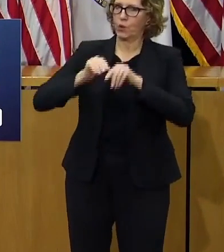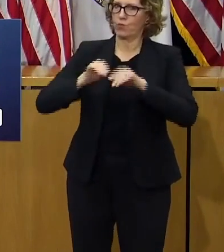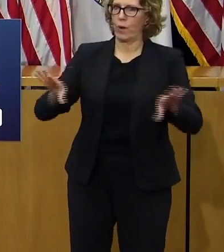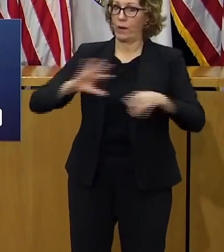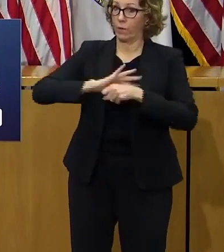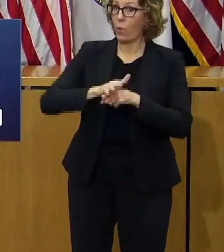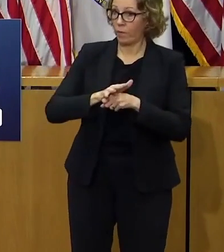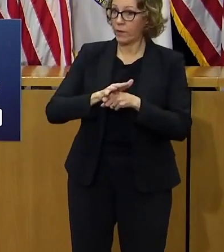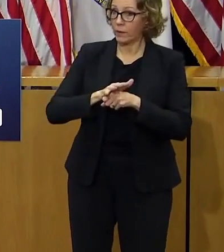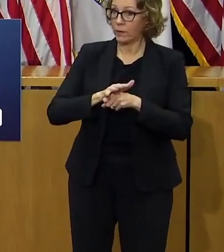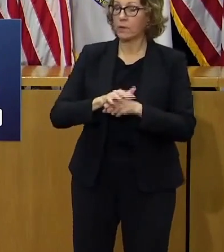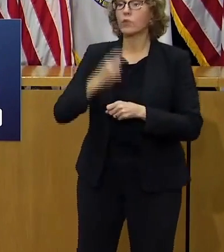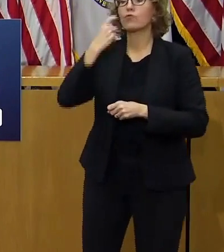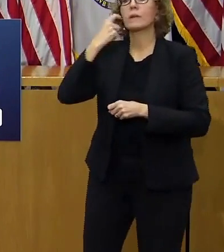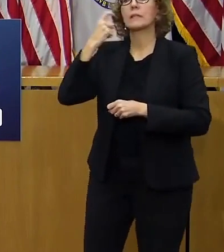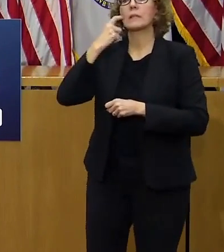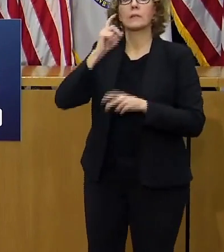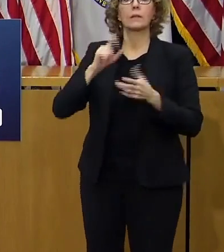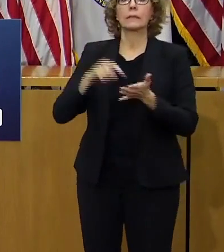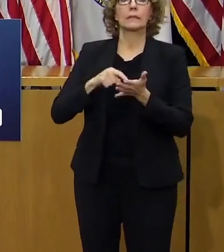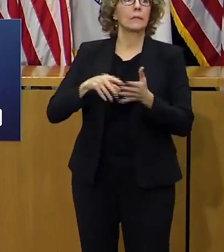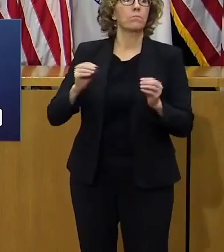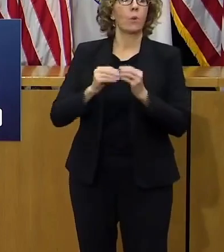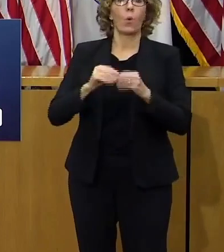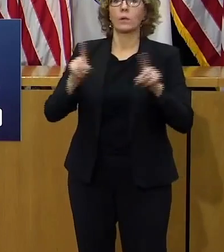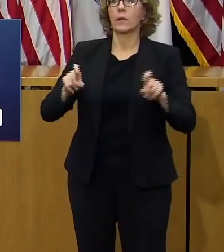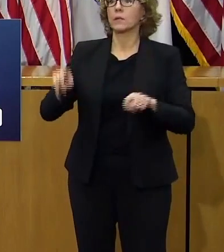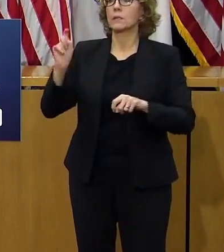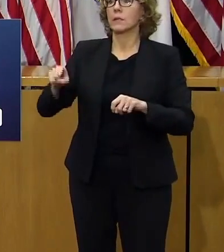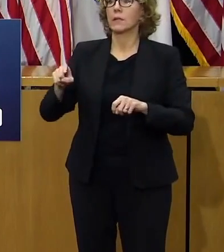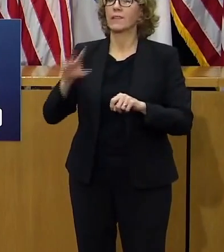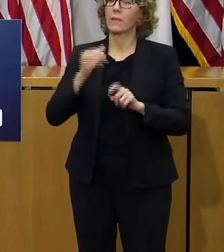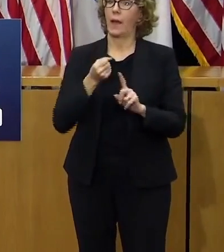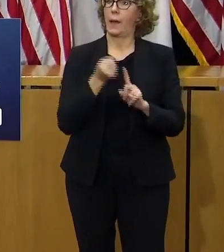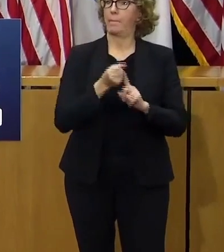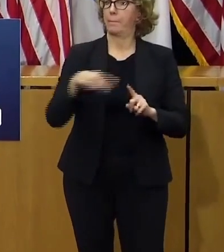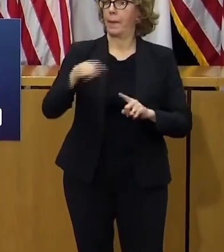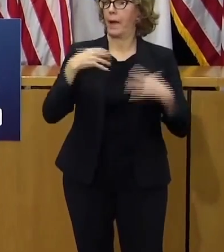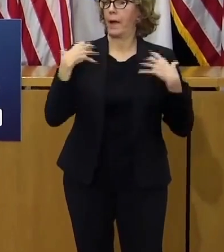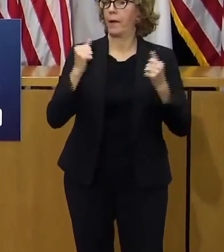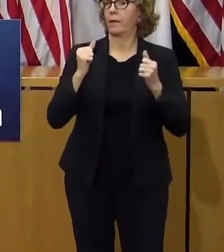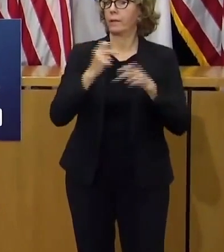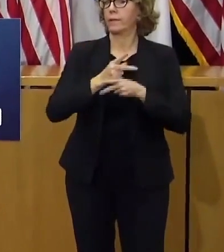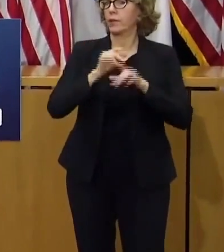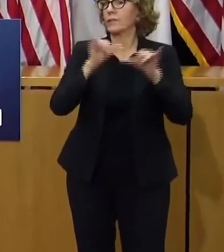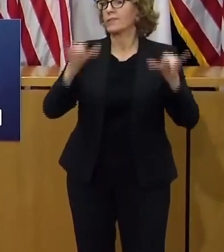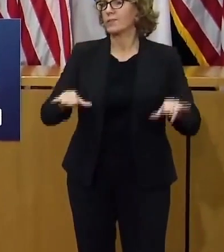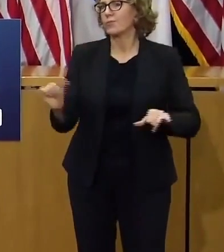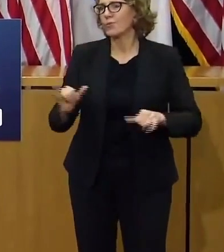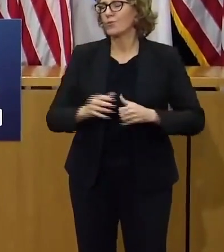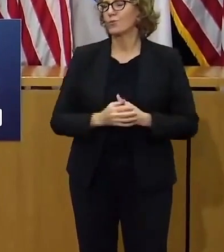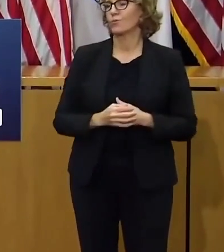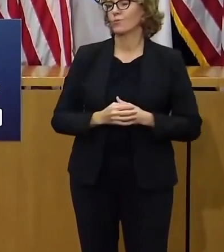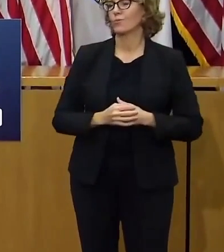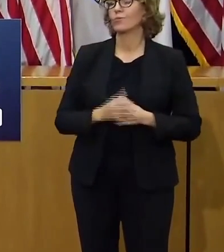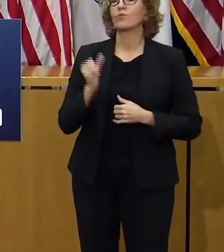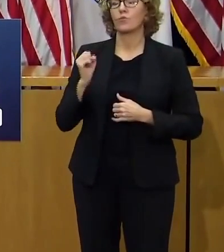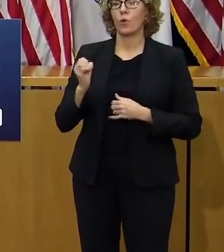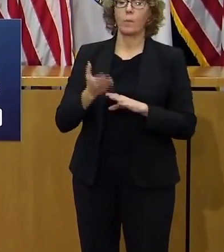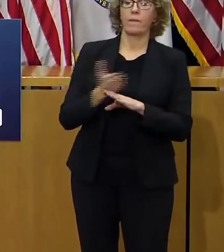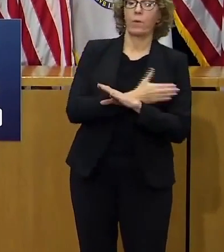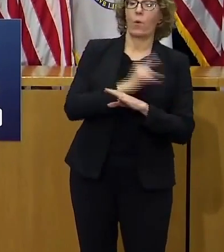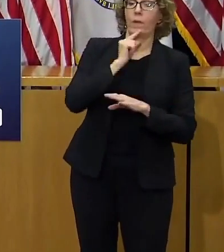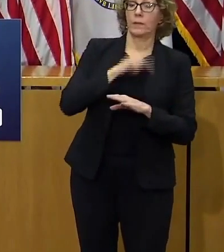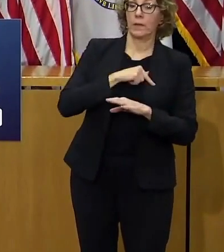demand for testing has had an impact on these community partners as well so in response to the increased demand for testing before and after the